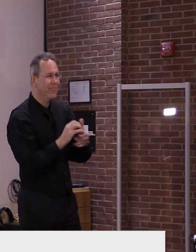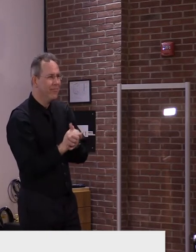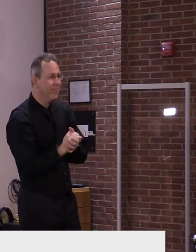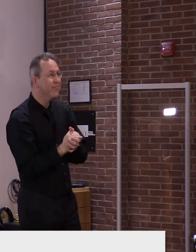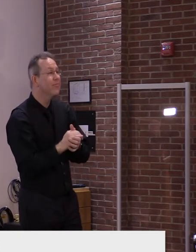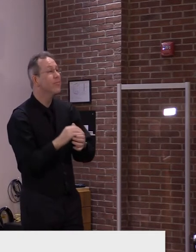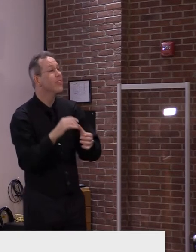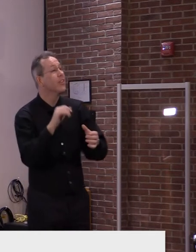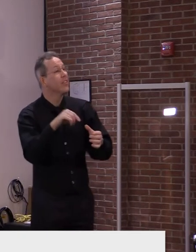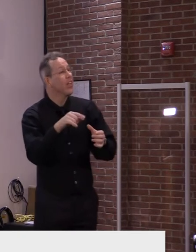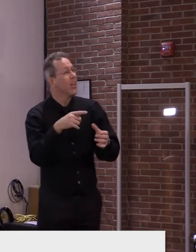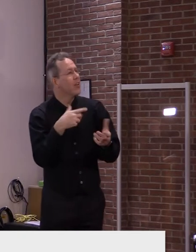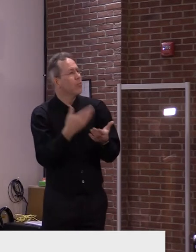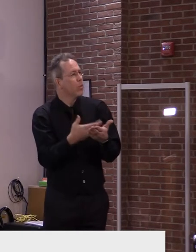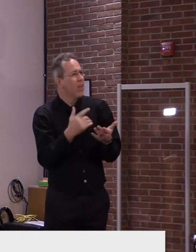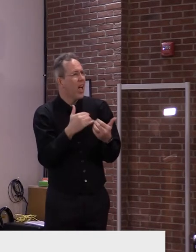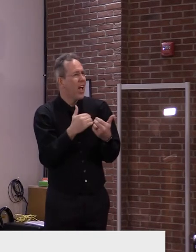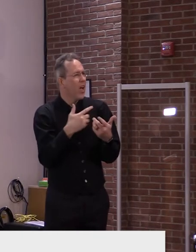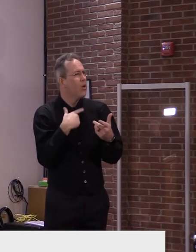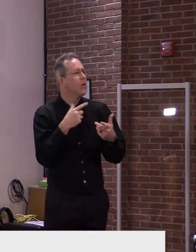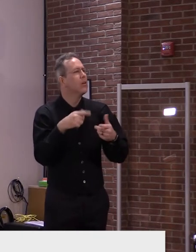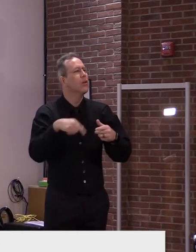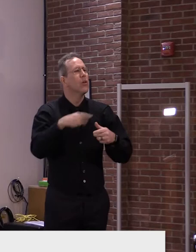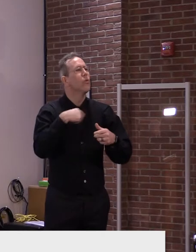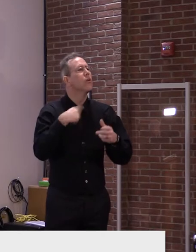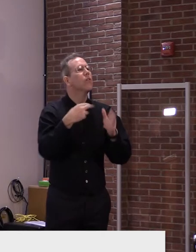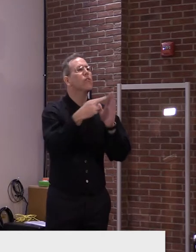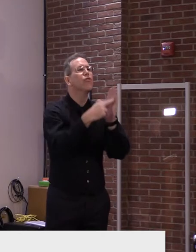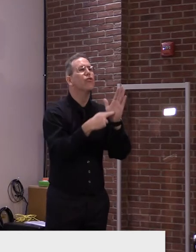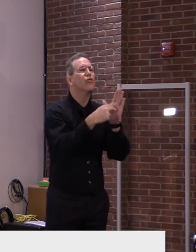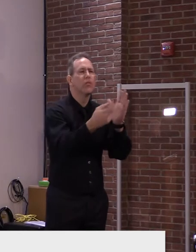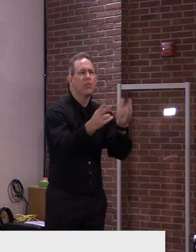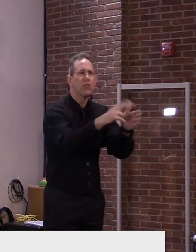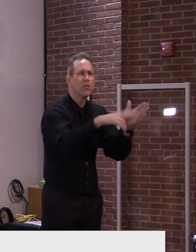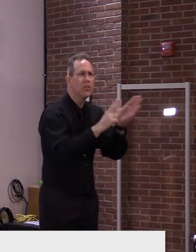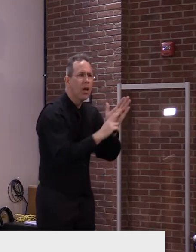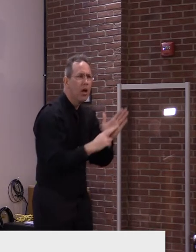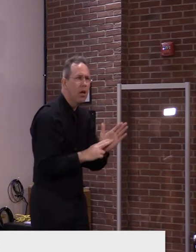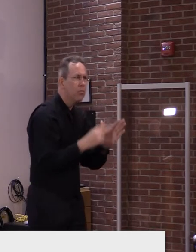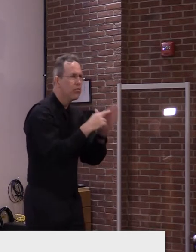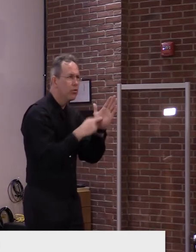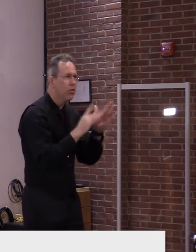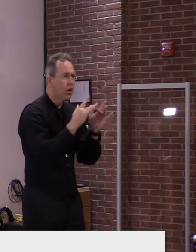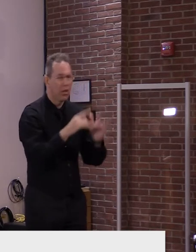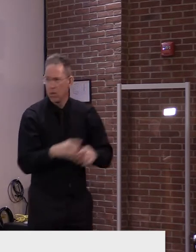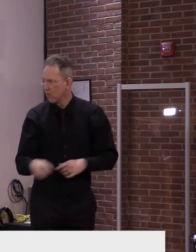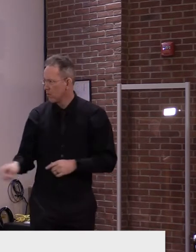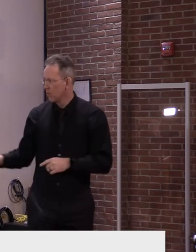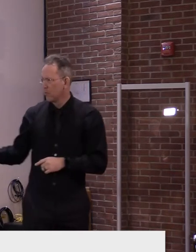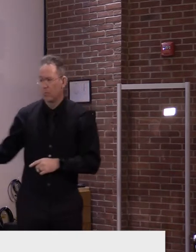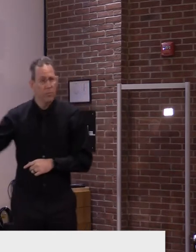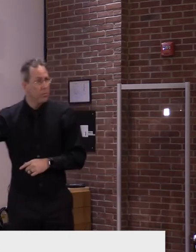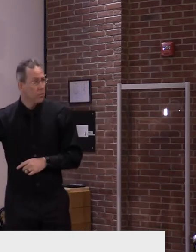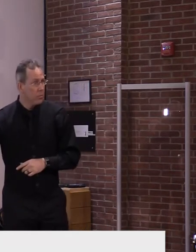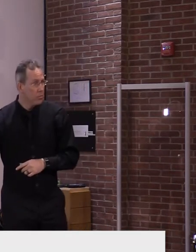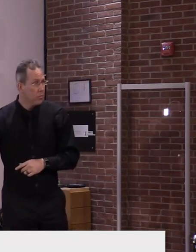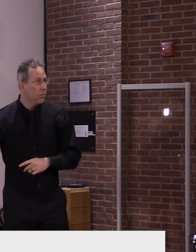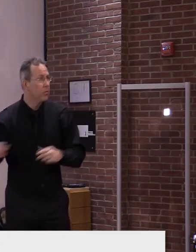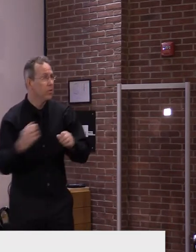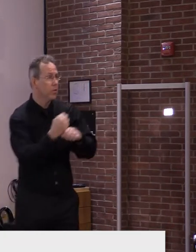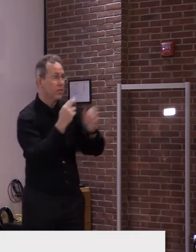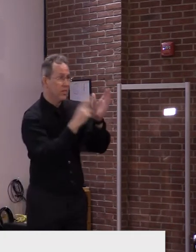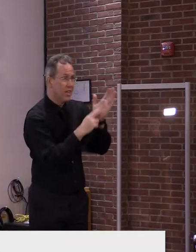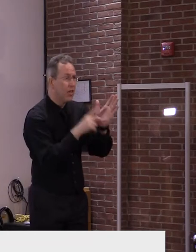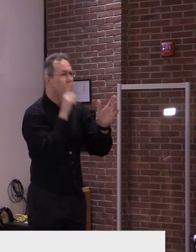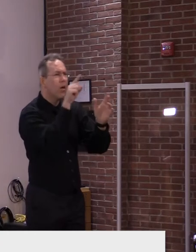you will have to self-attest and then there'll be a verification process from there. We'll outline that, um, as soon as we have